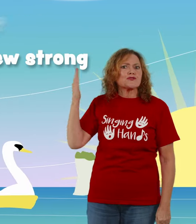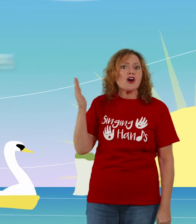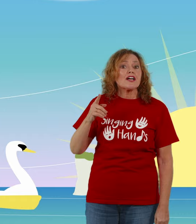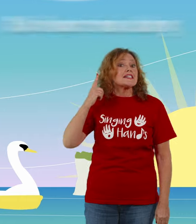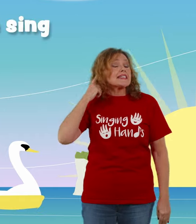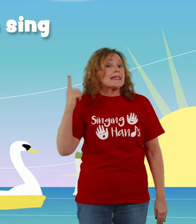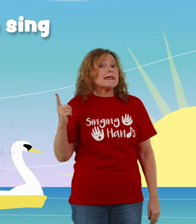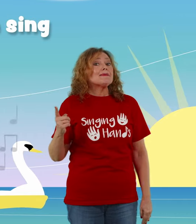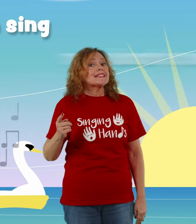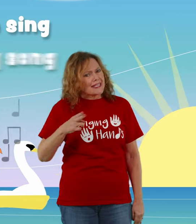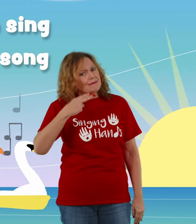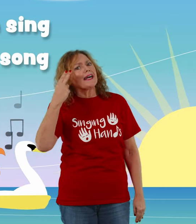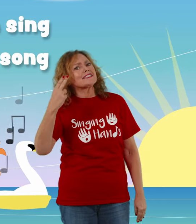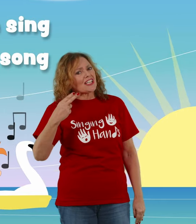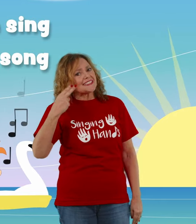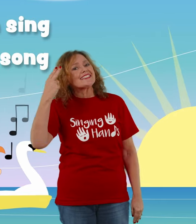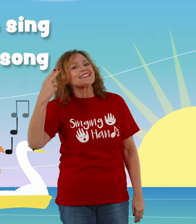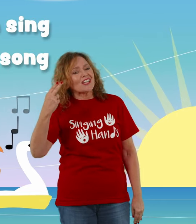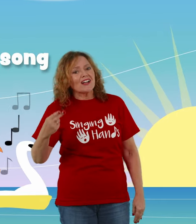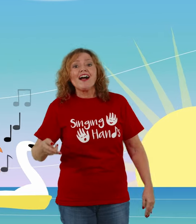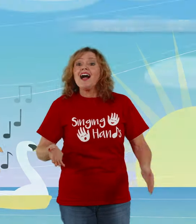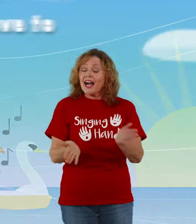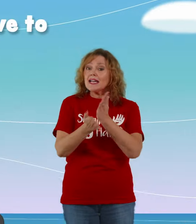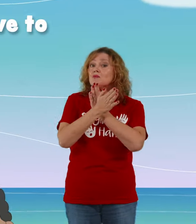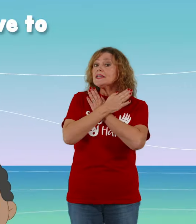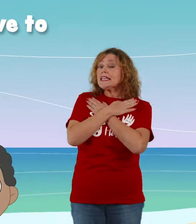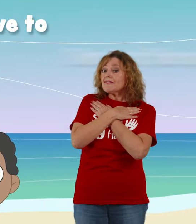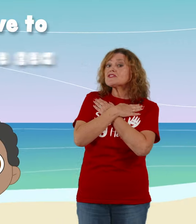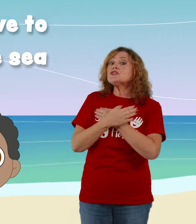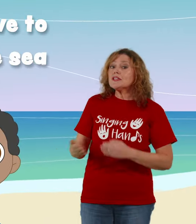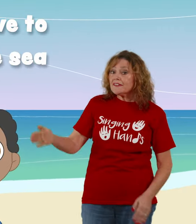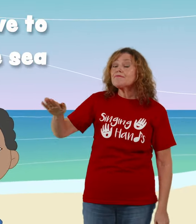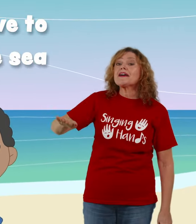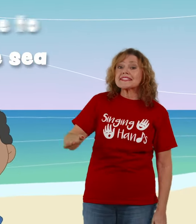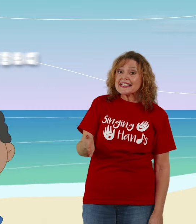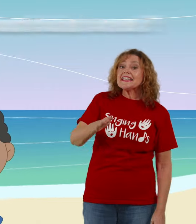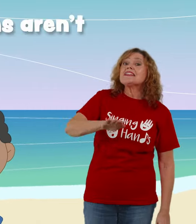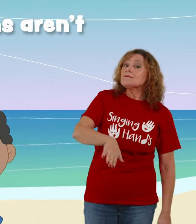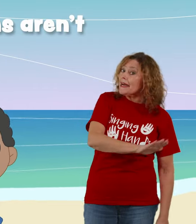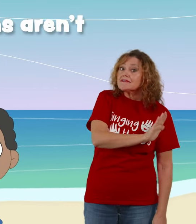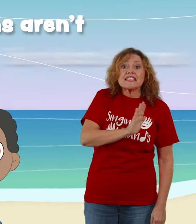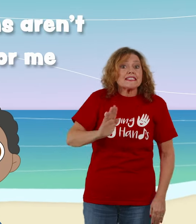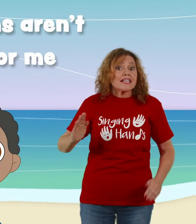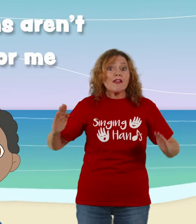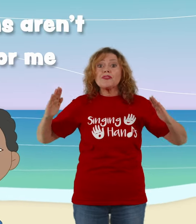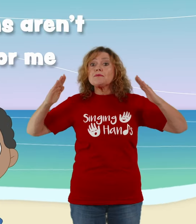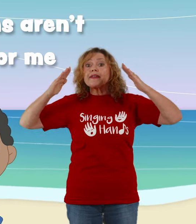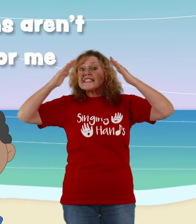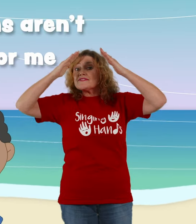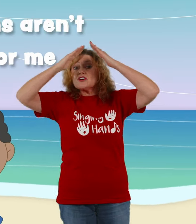strong, so hear me sing my shanty song I would love to live by the sea, the mountains are no place for